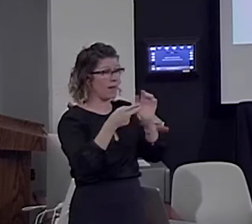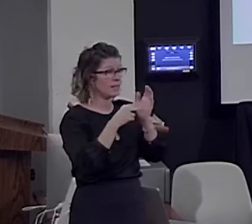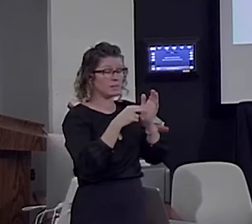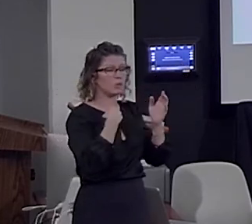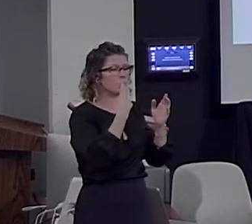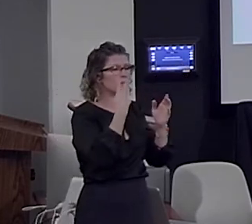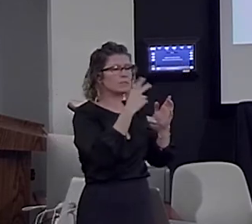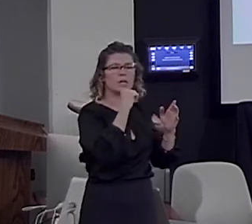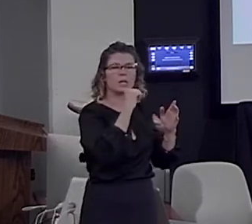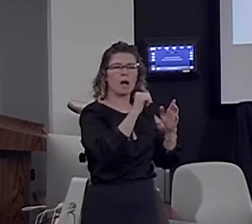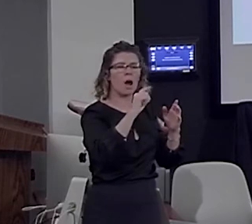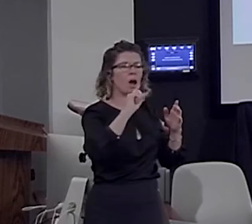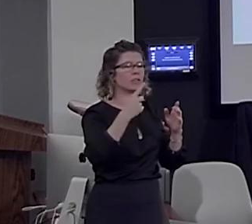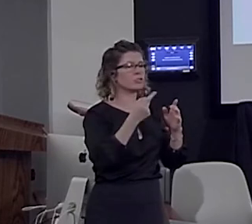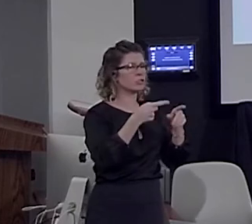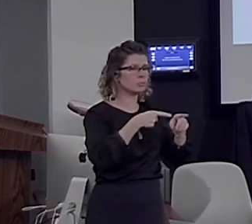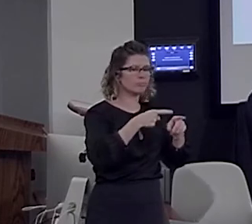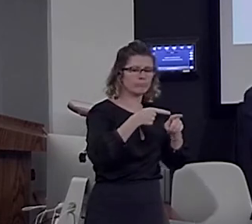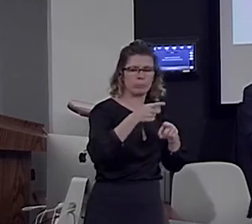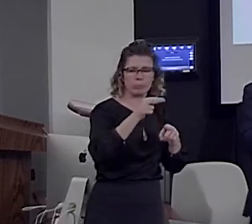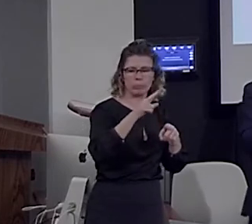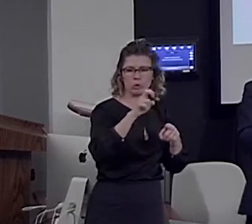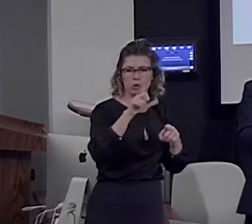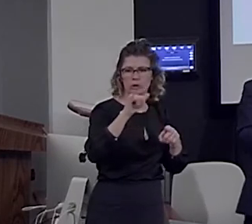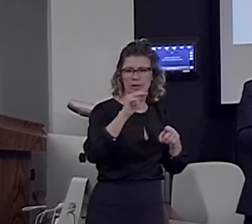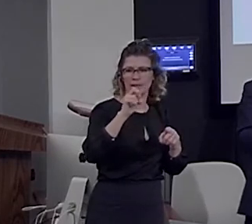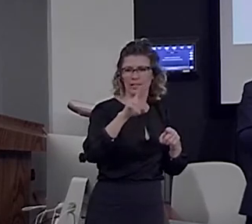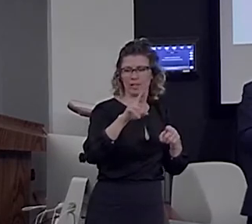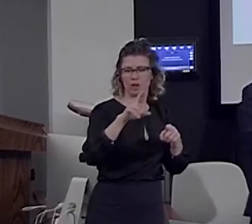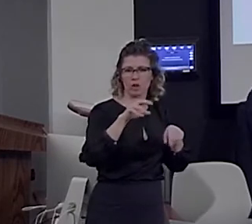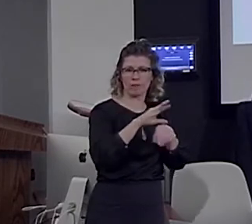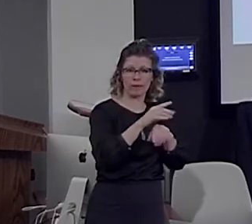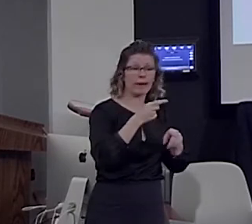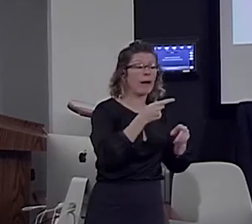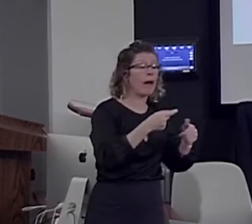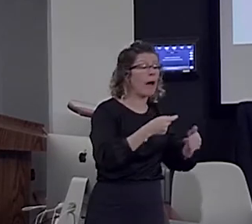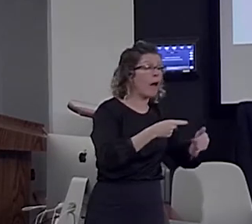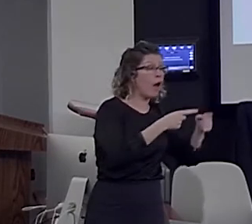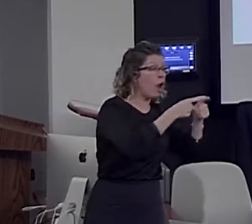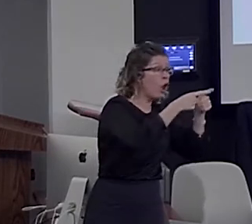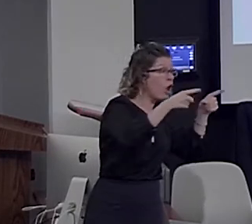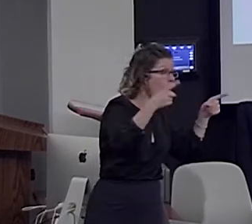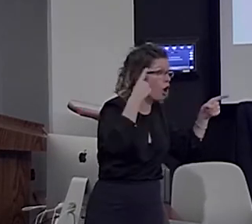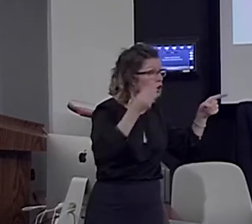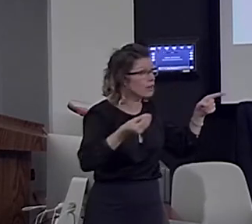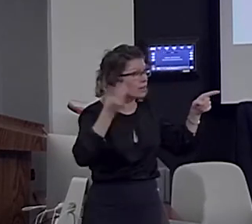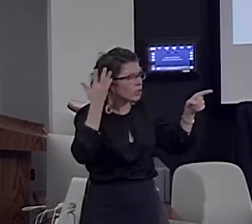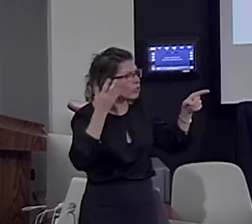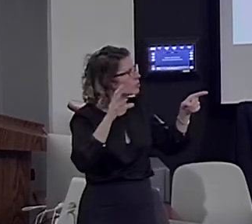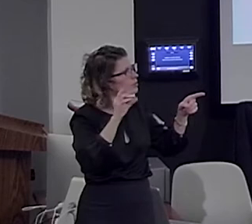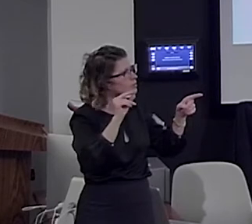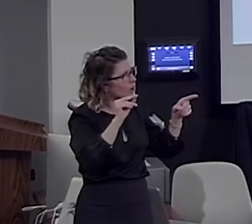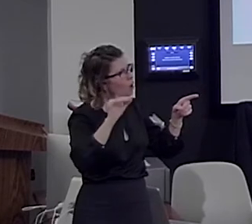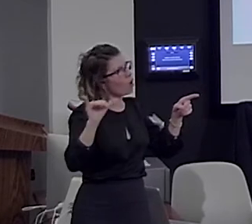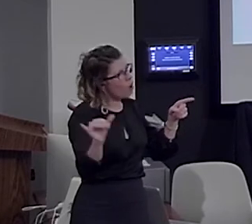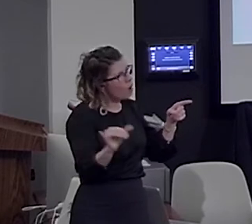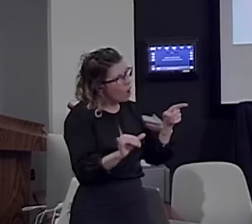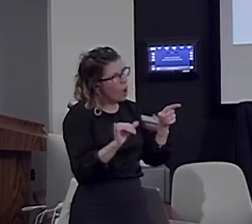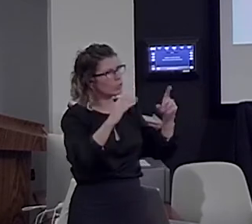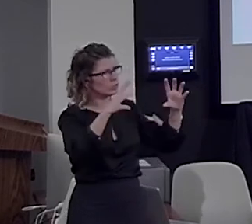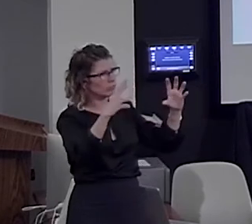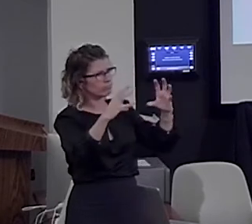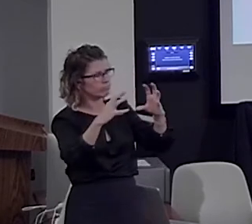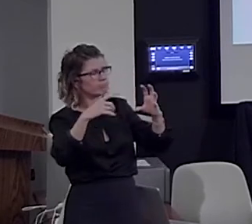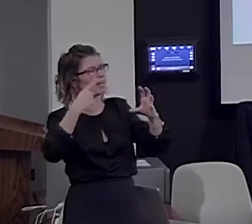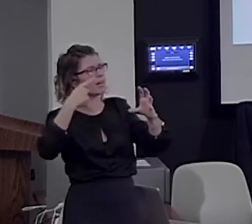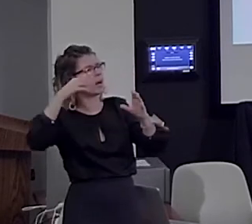linear effect of increase of brain activity, but there is also a local decrease. And that means that the number of